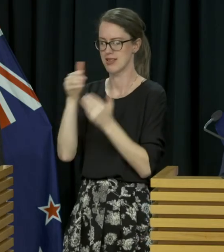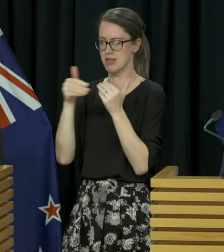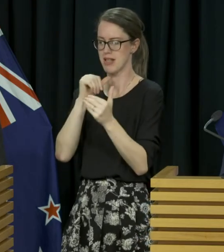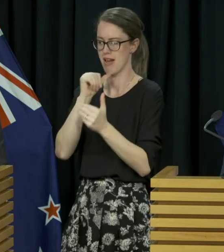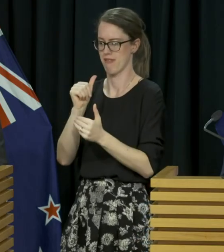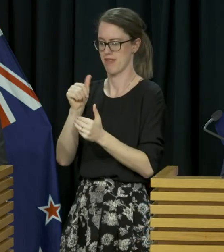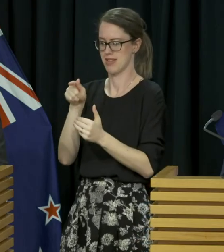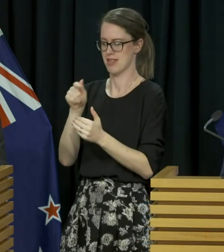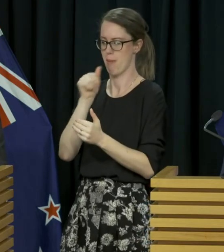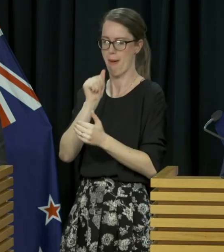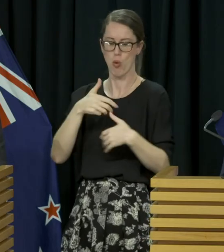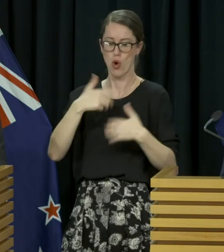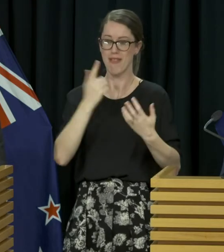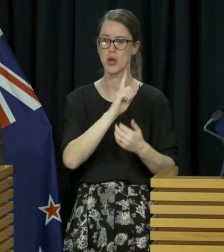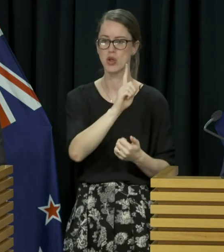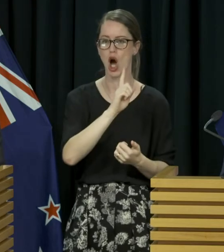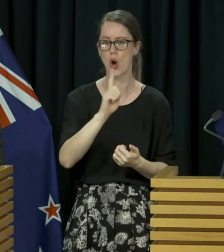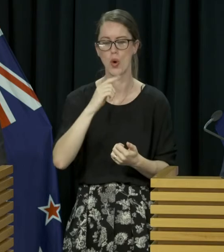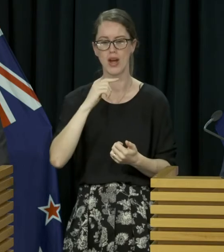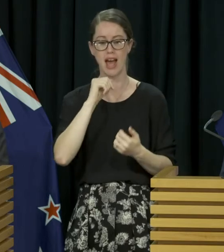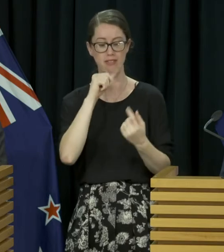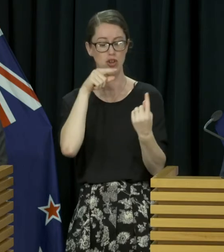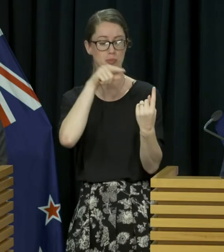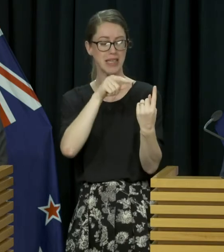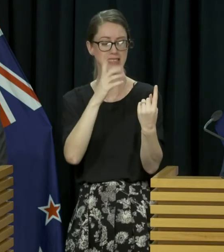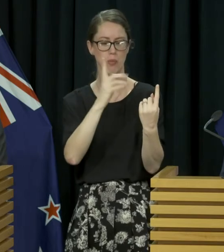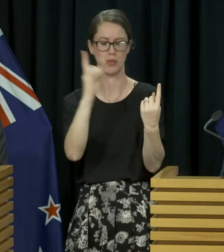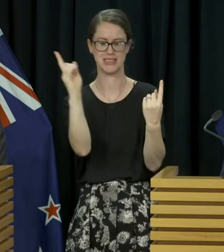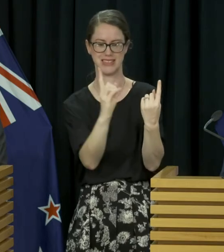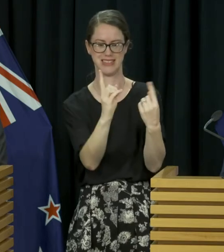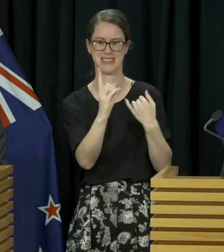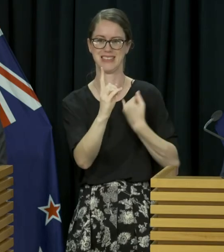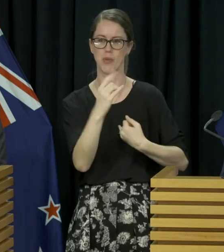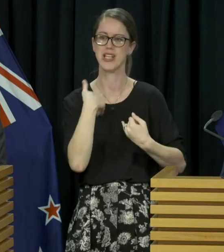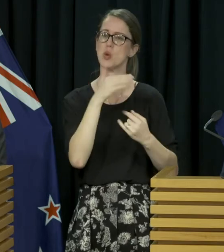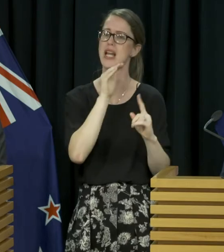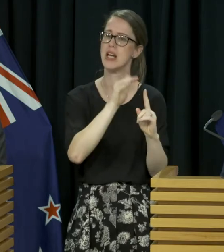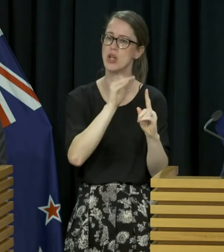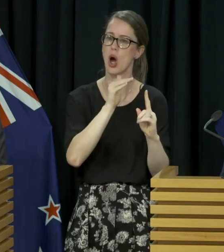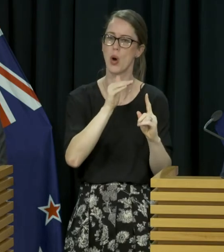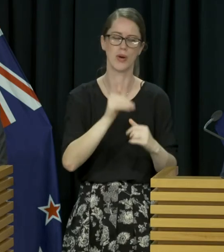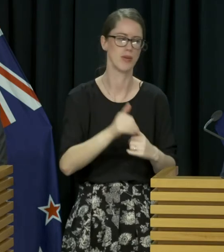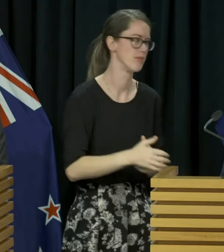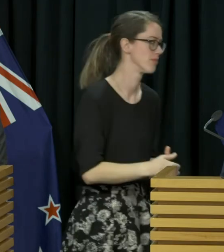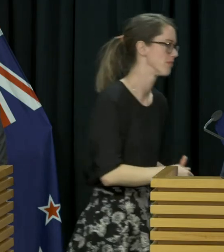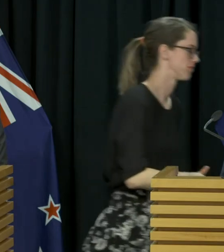where they had been we need to be able to let you know if you've been somewhere where someone has been with COVID-19